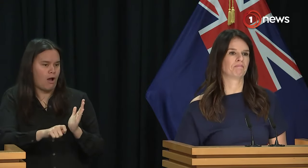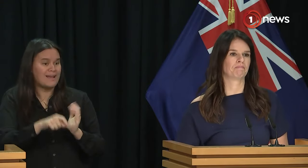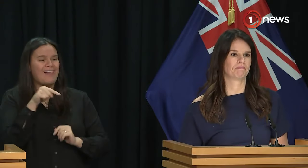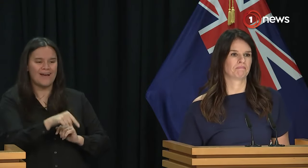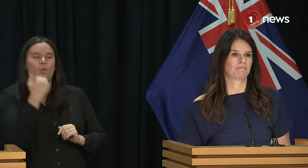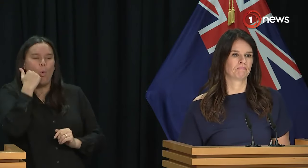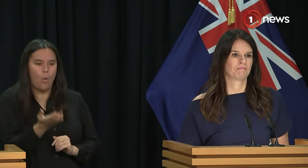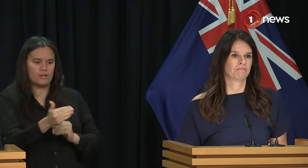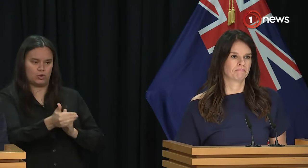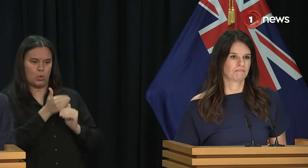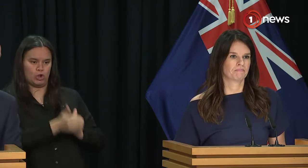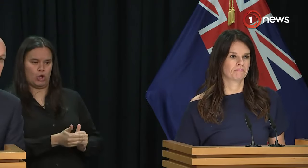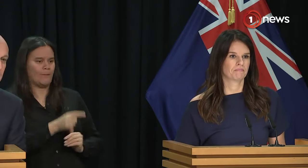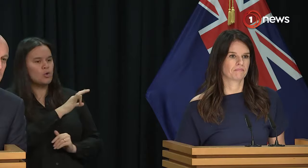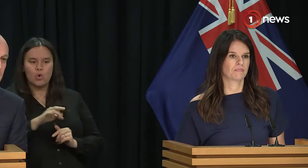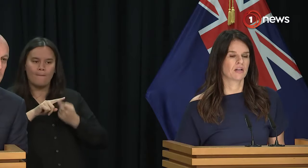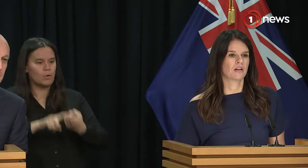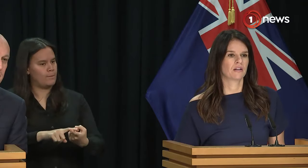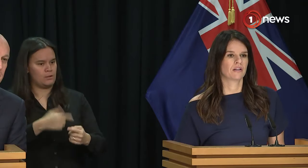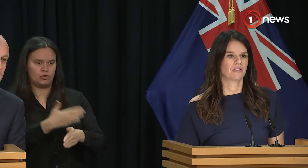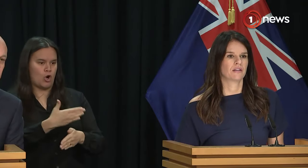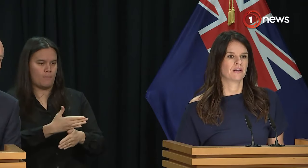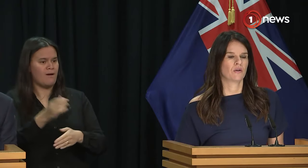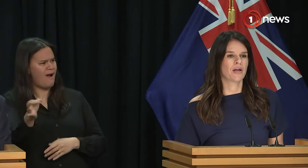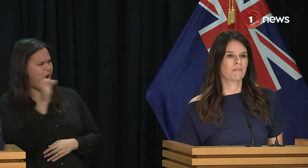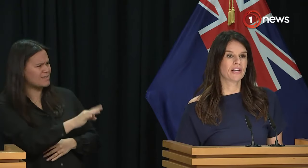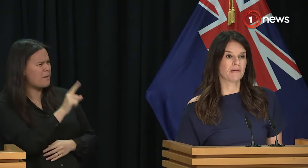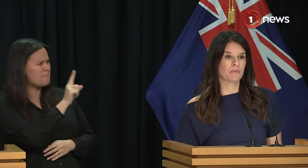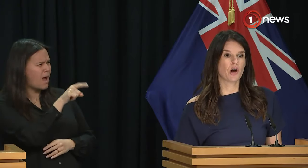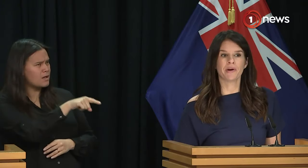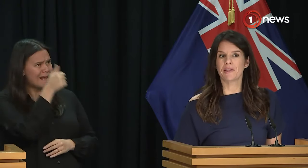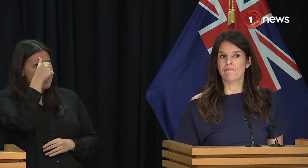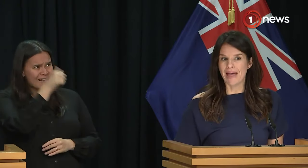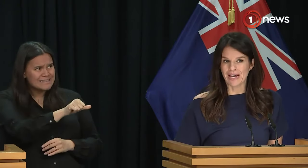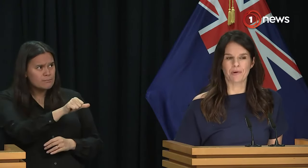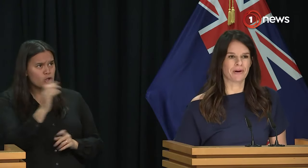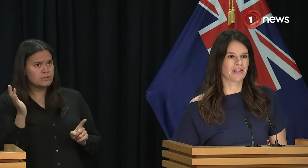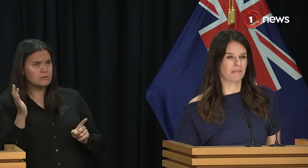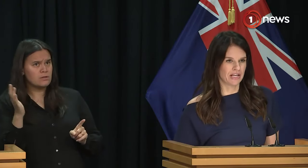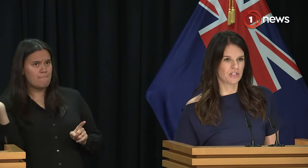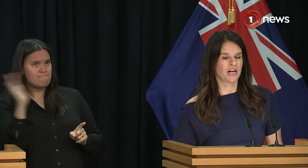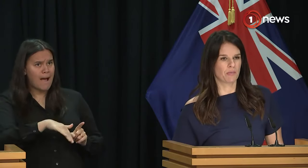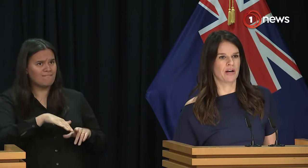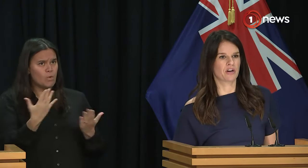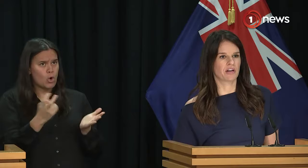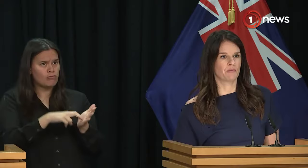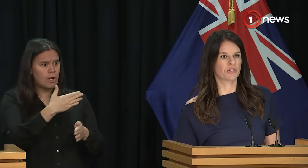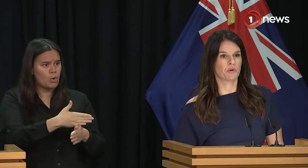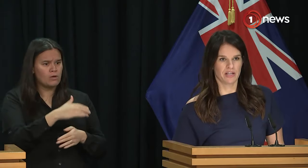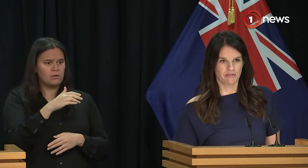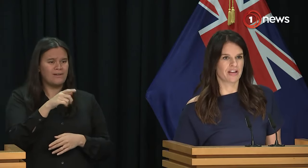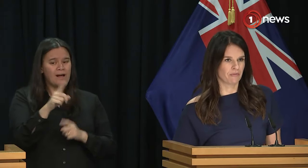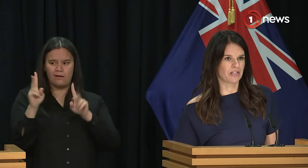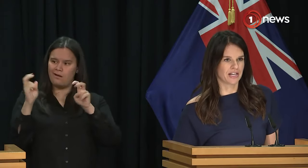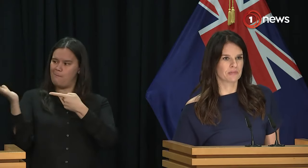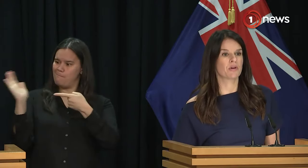curriculum. Right, but you are bringing back experts on a contract basis. We are bringing them in. We're not bringing them back. We're bringing them in to help write the curriculum,